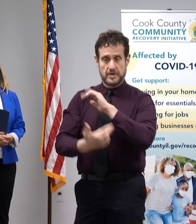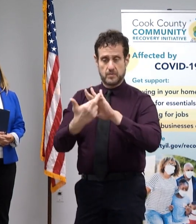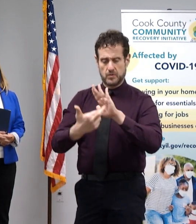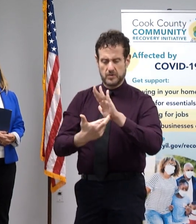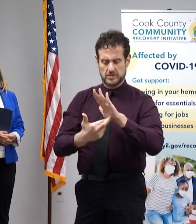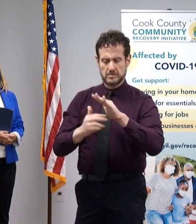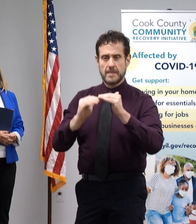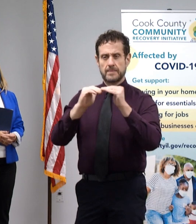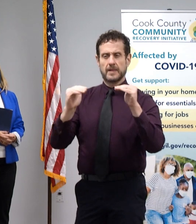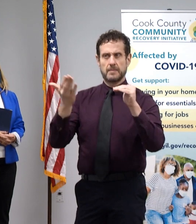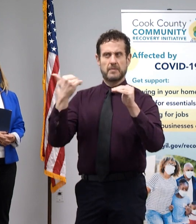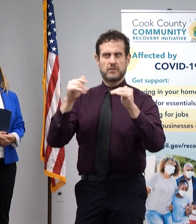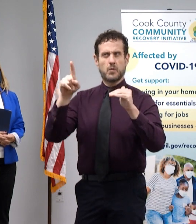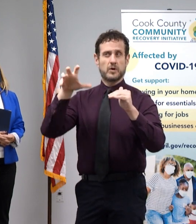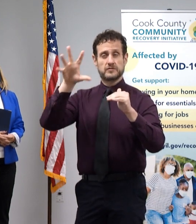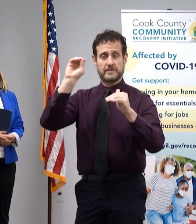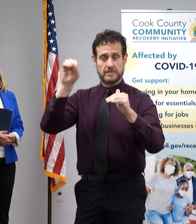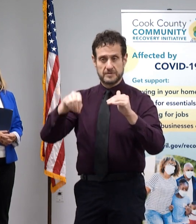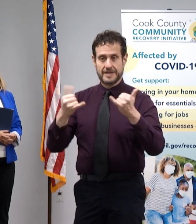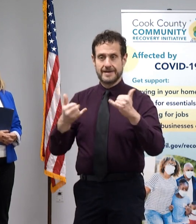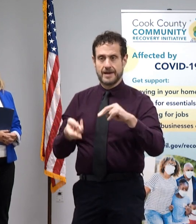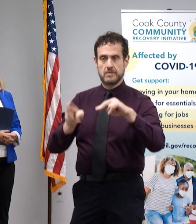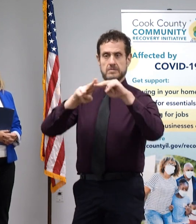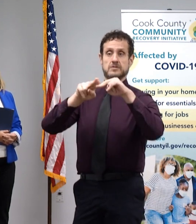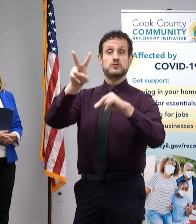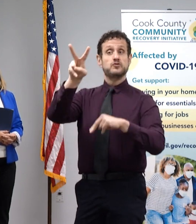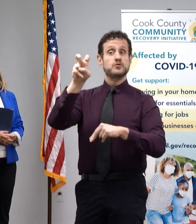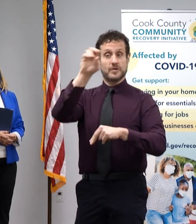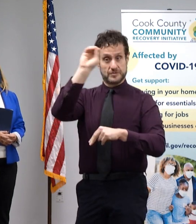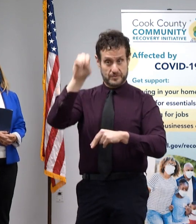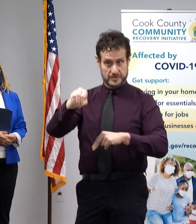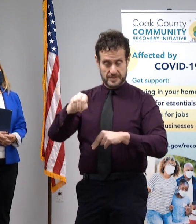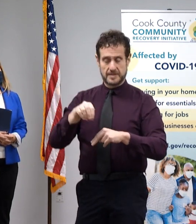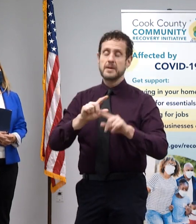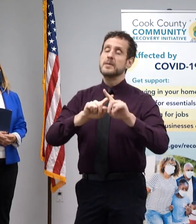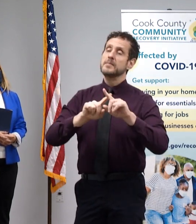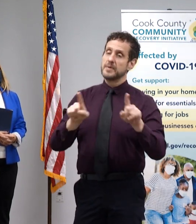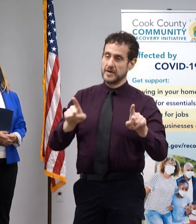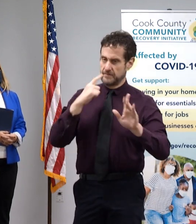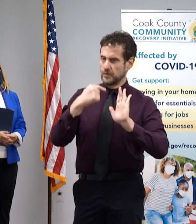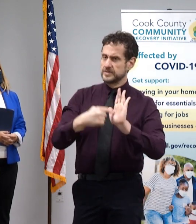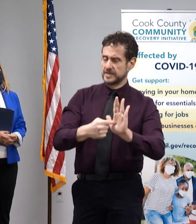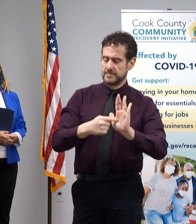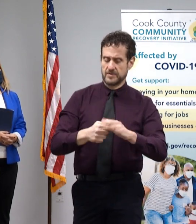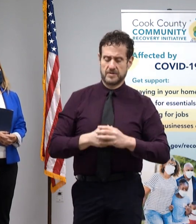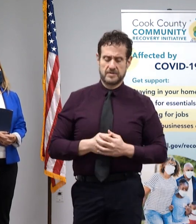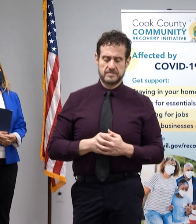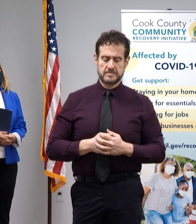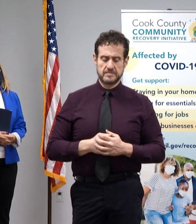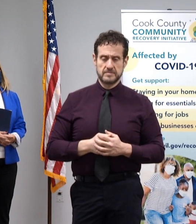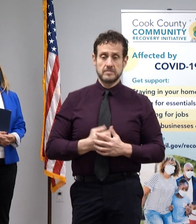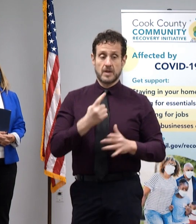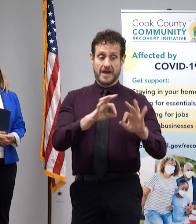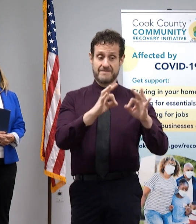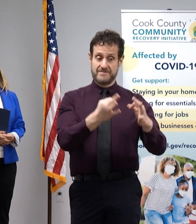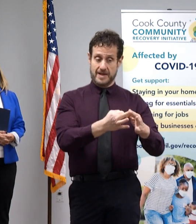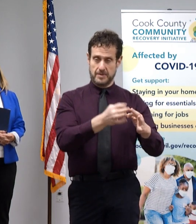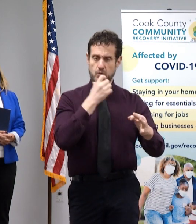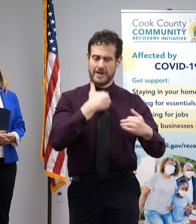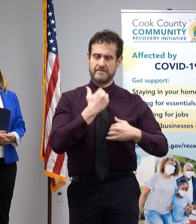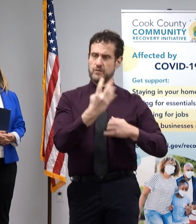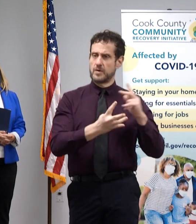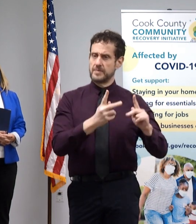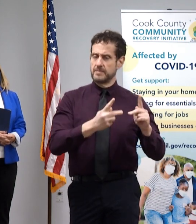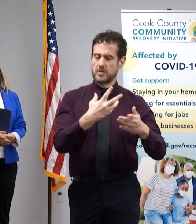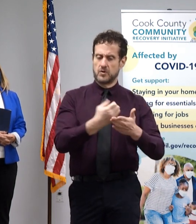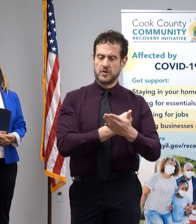to be at 150 percent. Now it's up to 200 percent. But just as an example, a family of four making